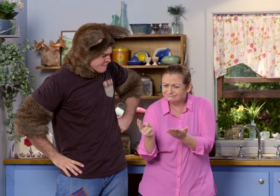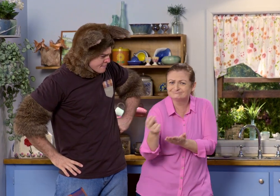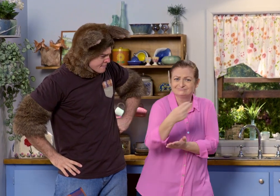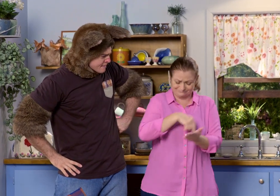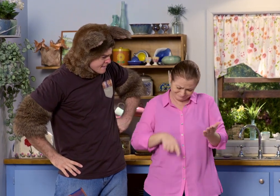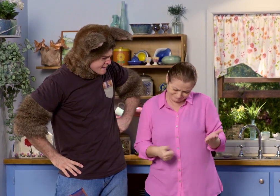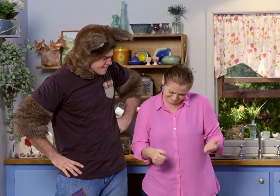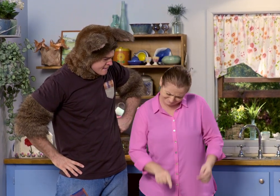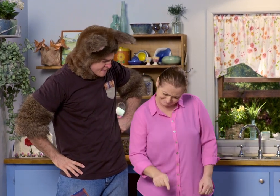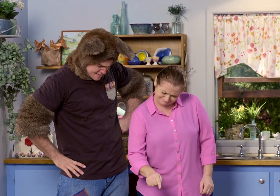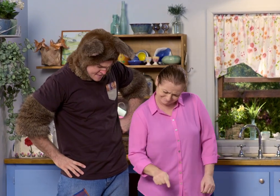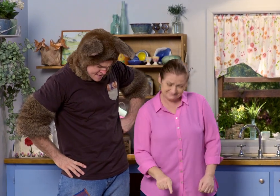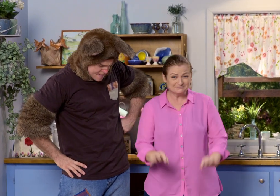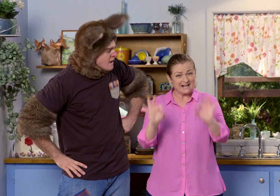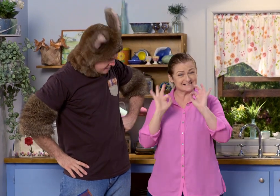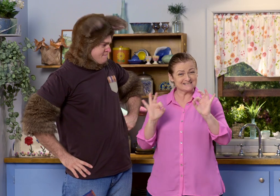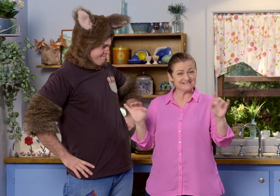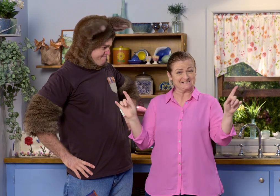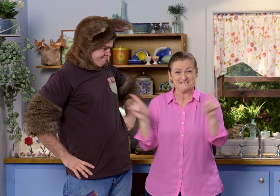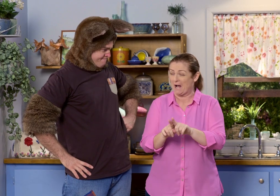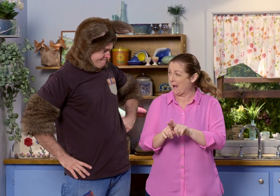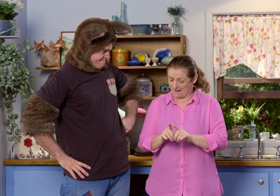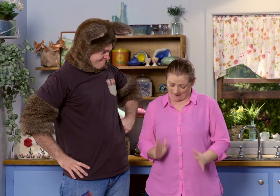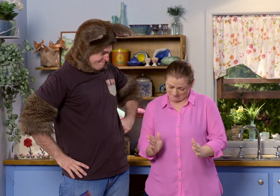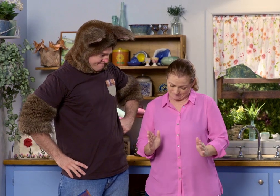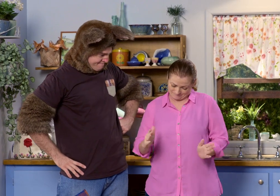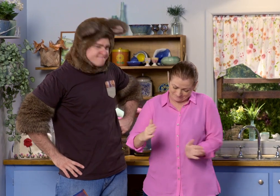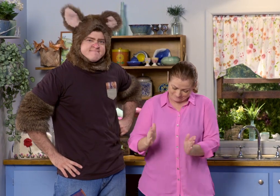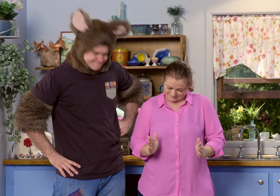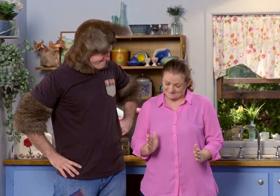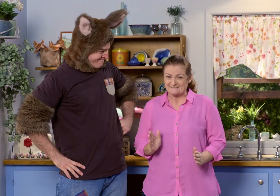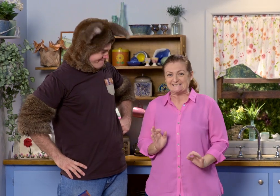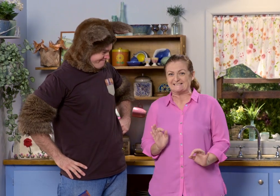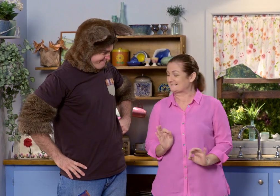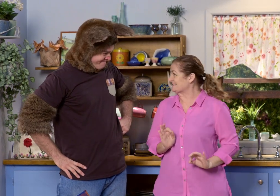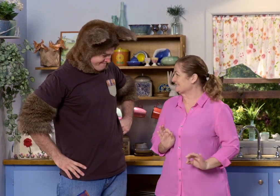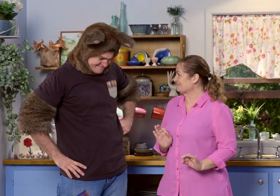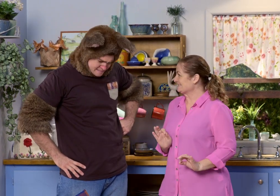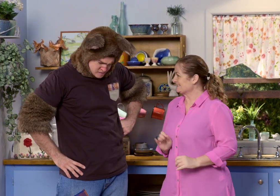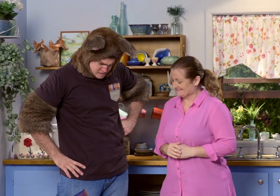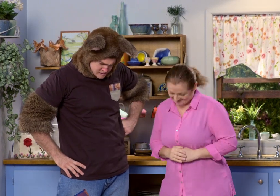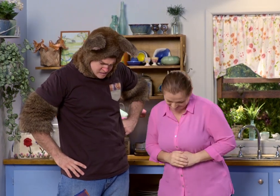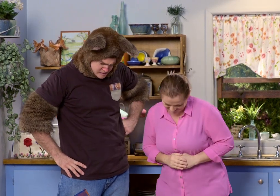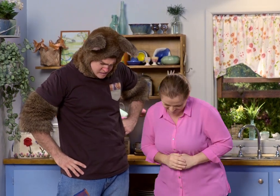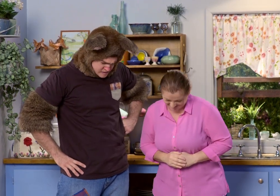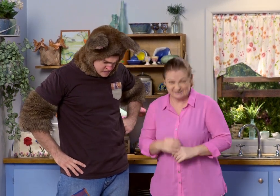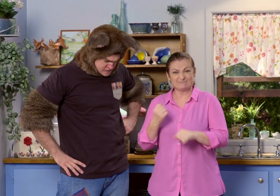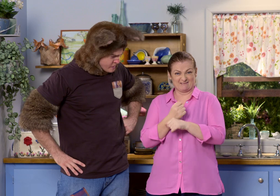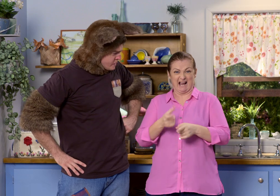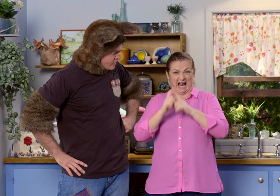great idea to stencil the footprint. Though it's not exactly the same size, is it? It's going to make it very hard to solve